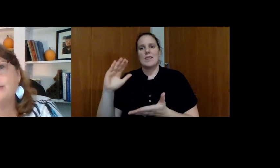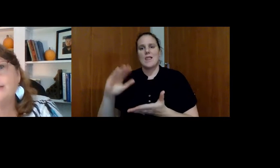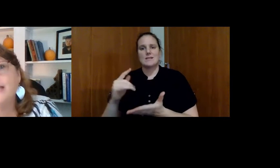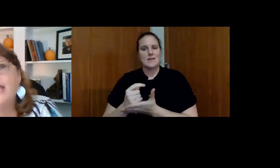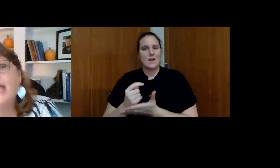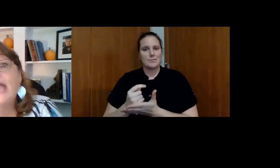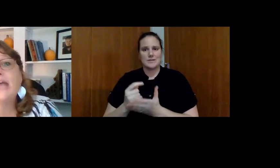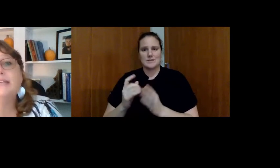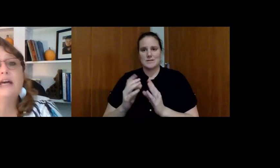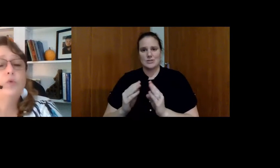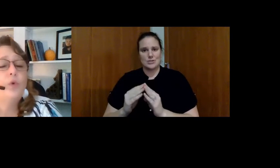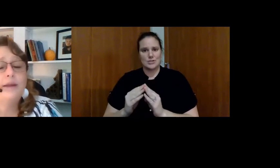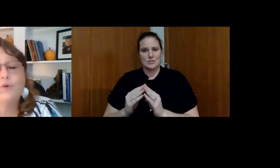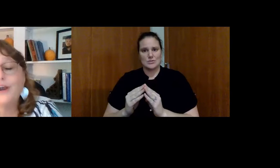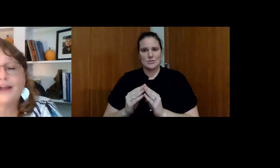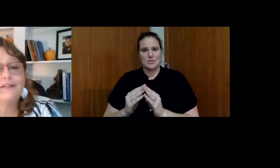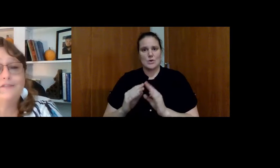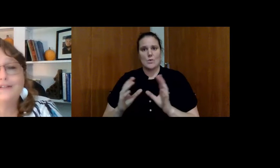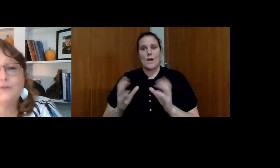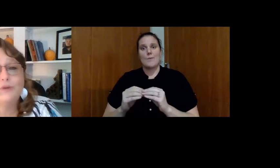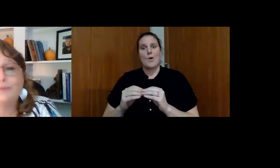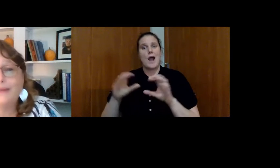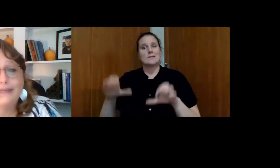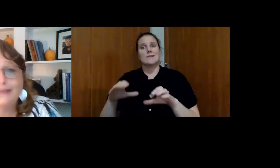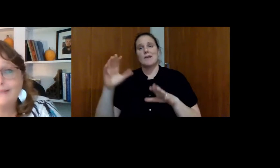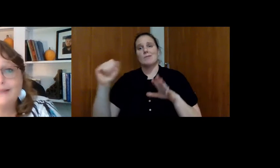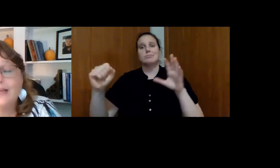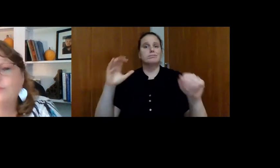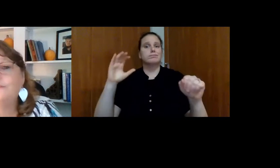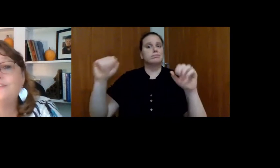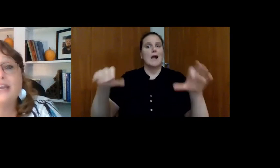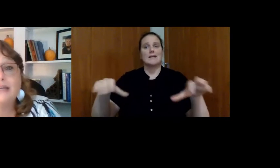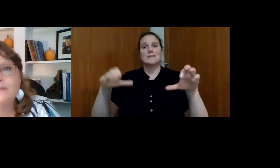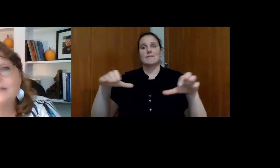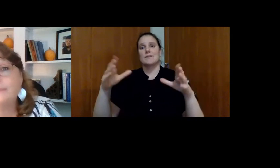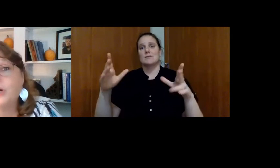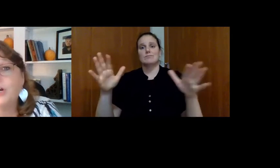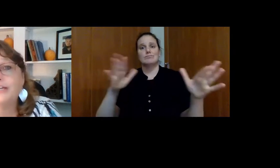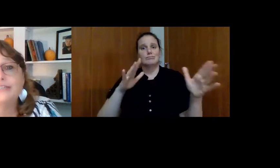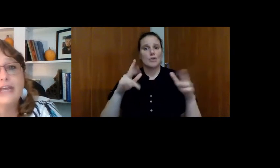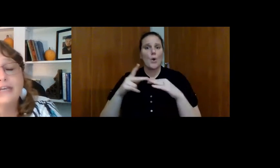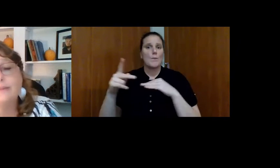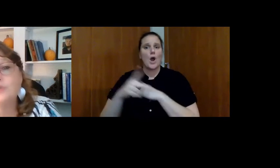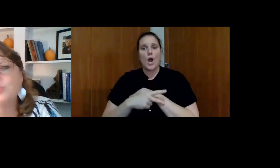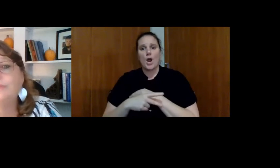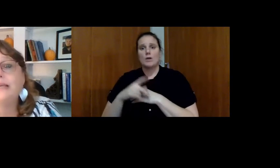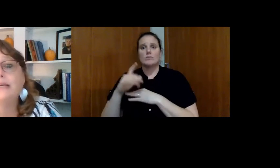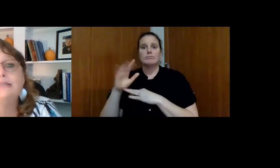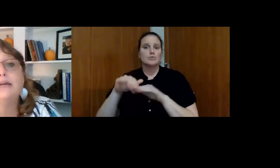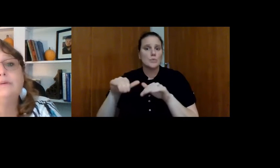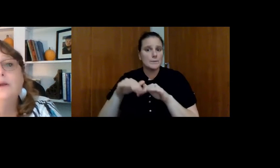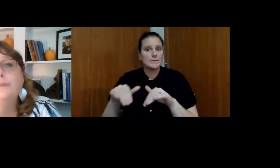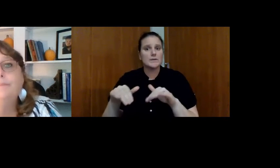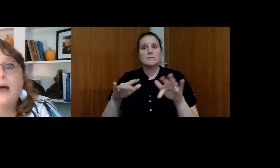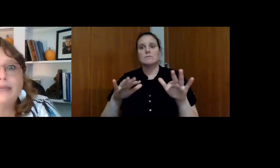sessions and done way more activities with my kids. I would have taken them to expose